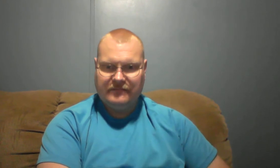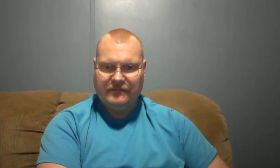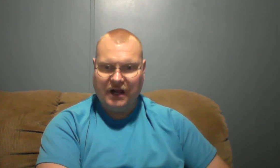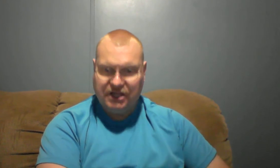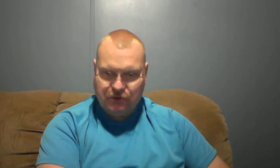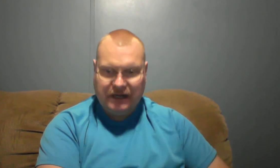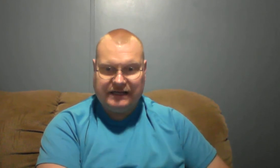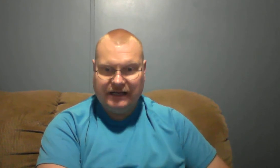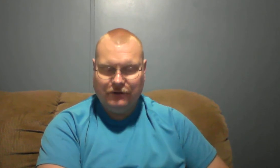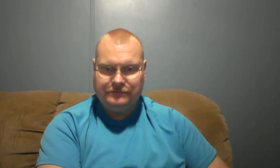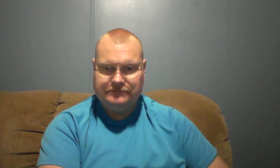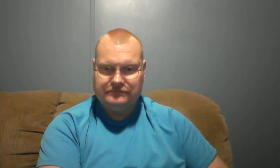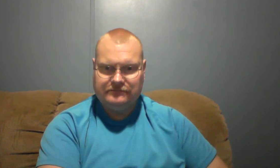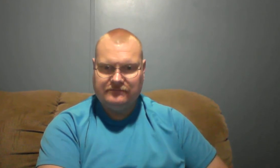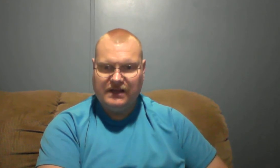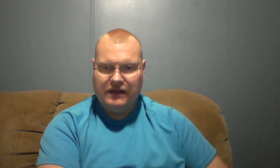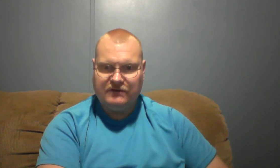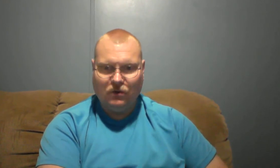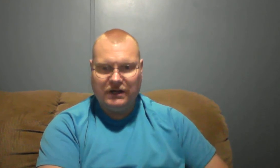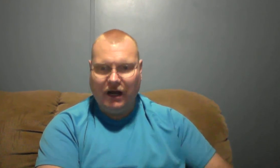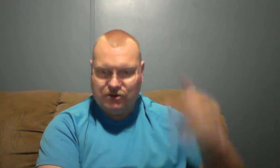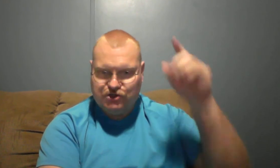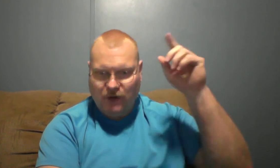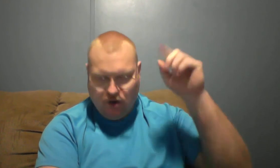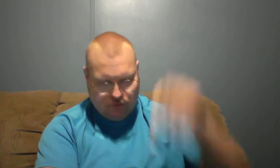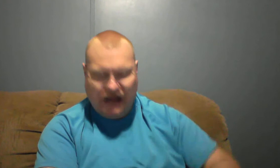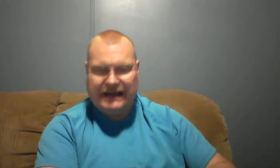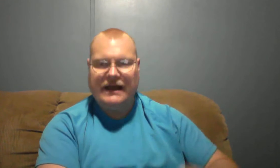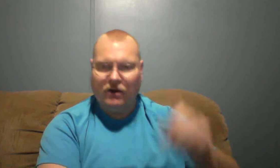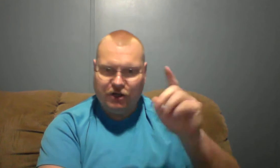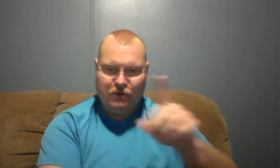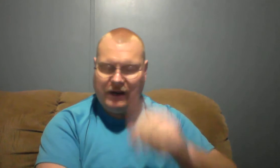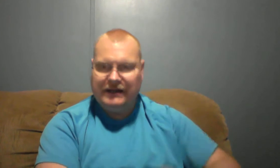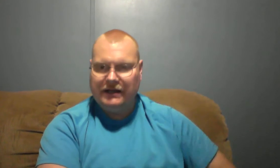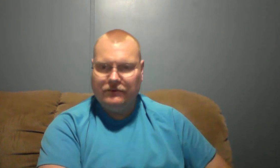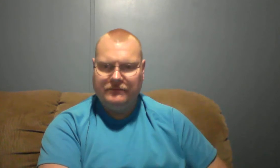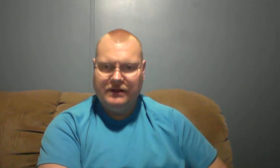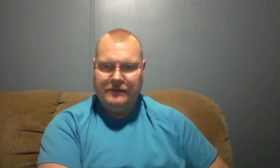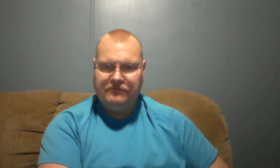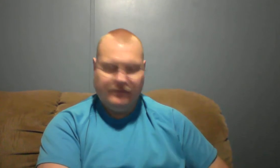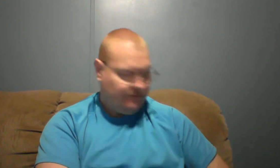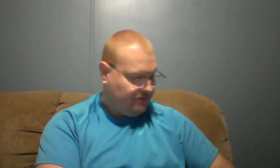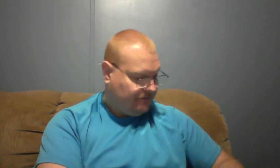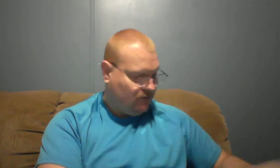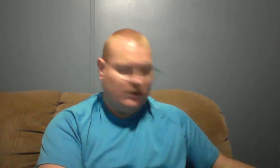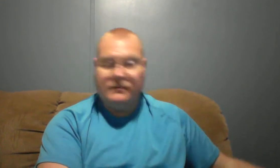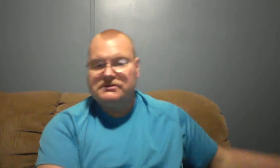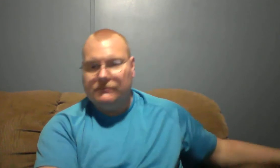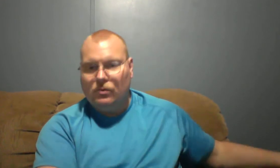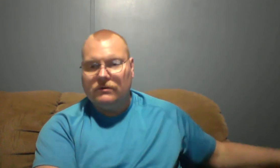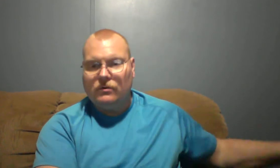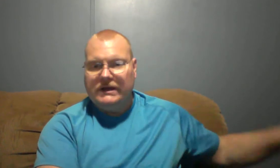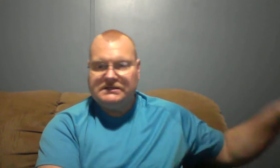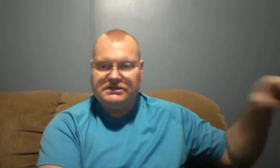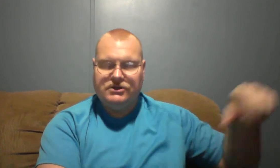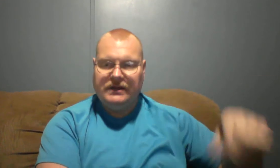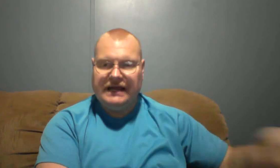Are you ready to go? The Lord calls you home right now. Are you ready to go? One of the most important questions you can ask